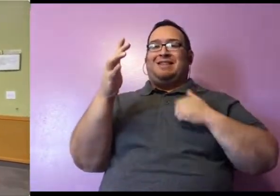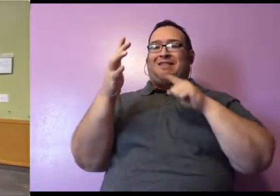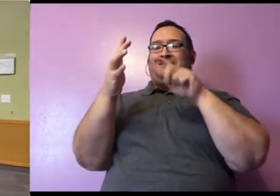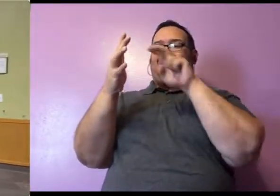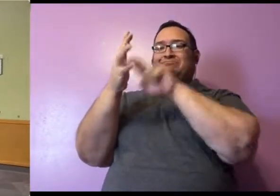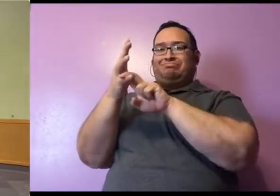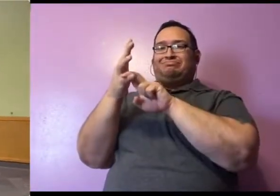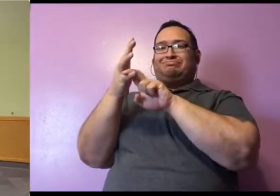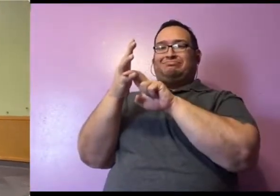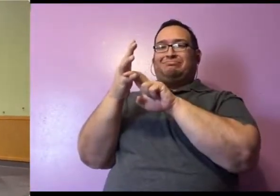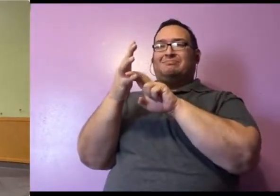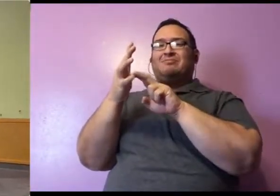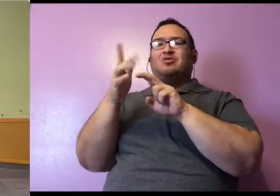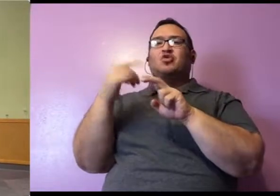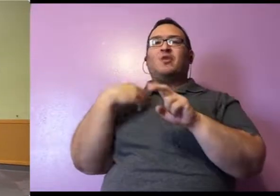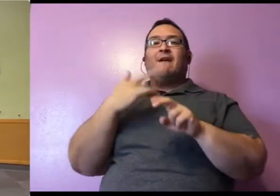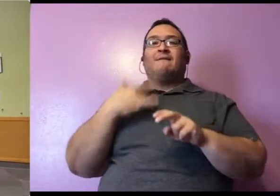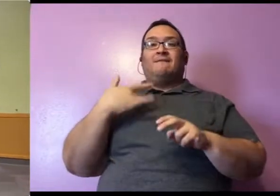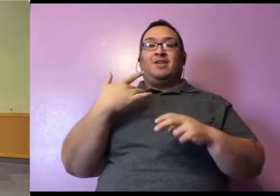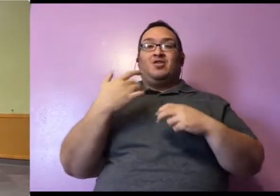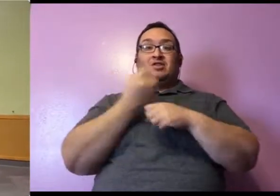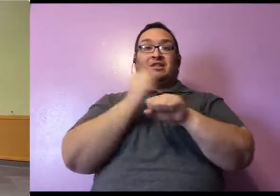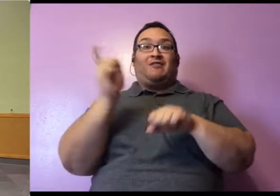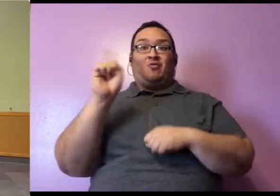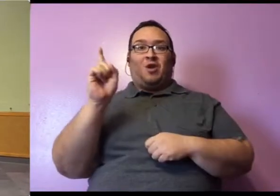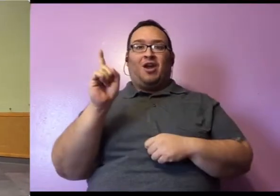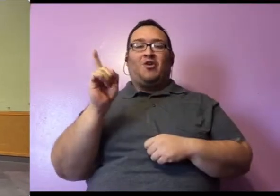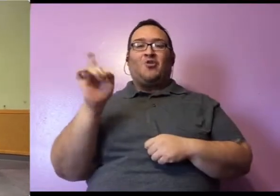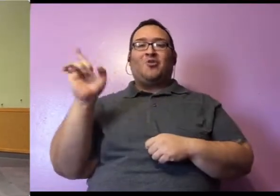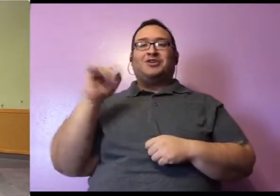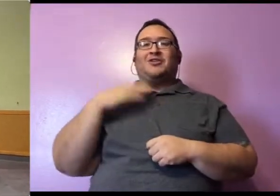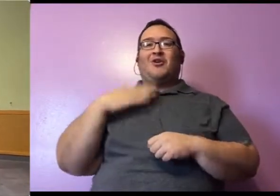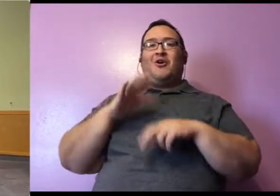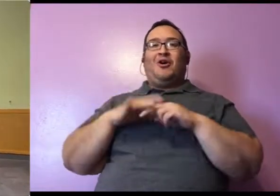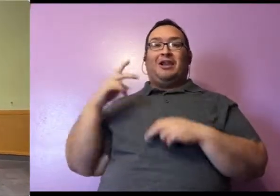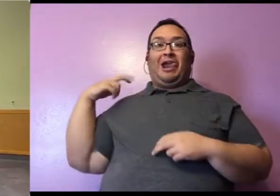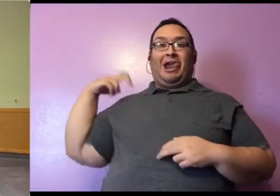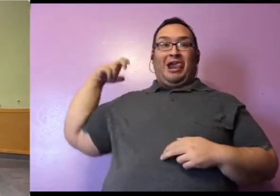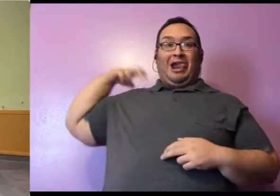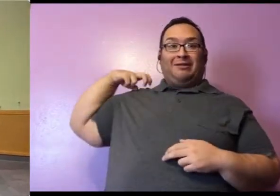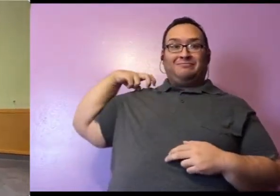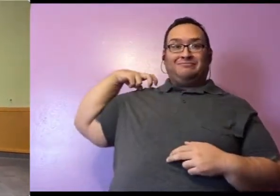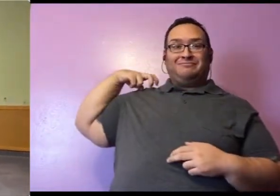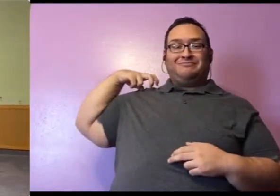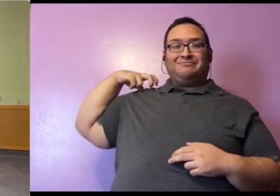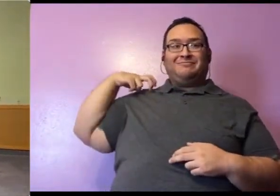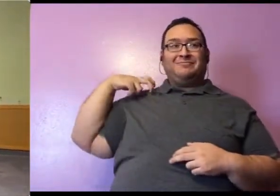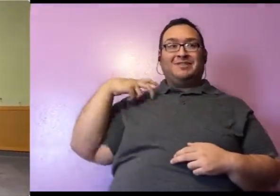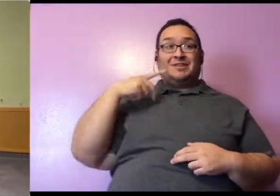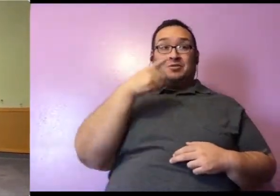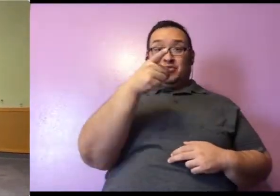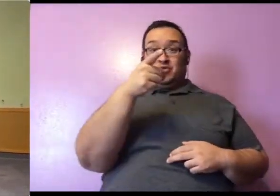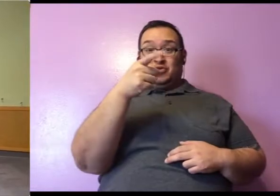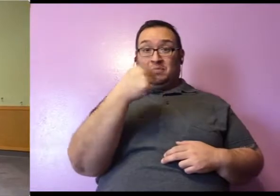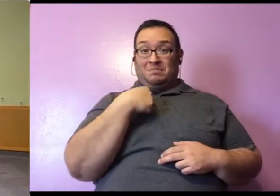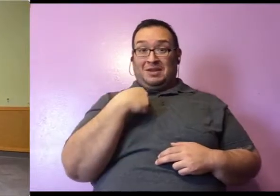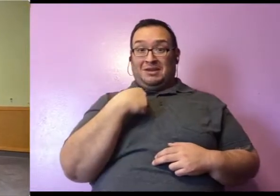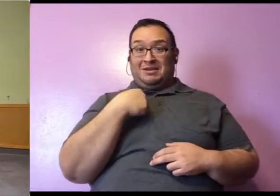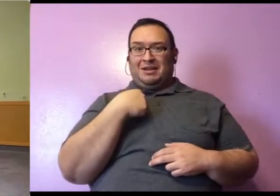when she is up on one of her zookeepers. Just like you and me, it takes a lot of